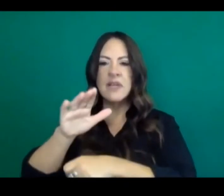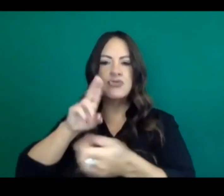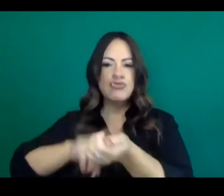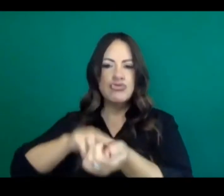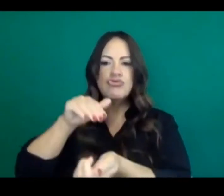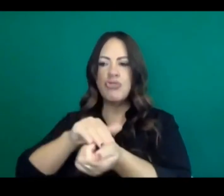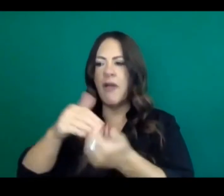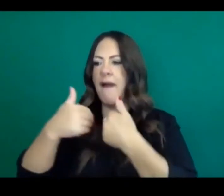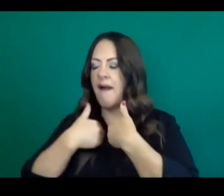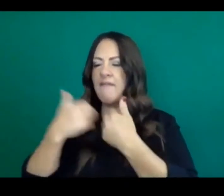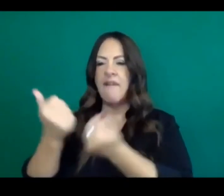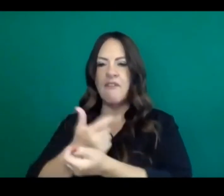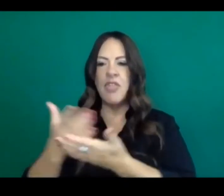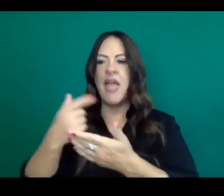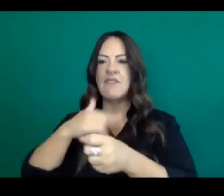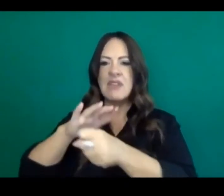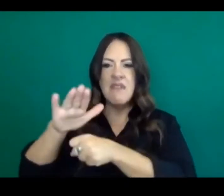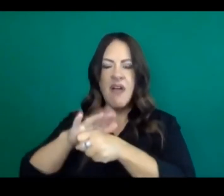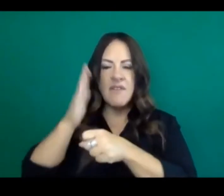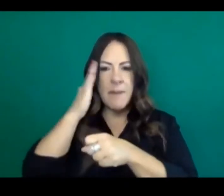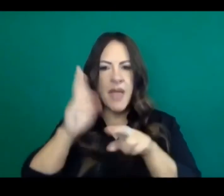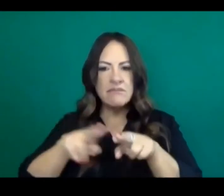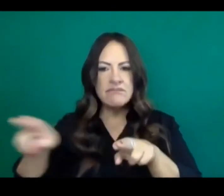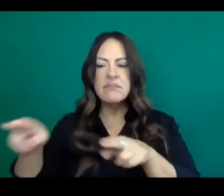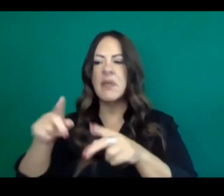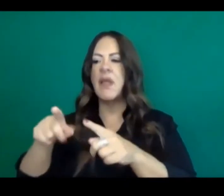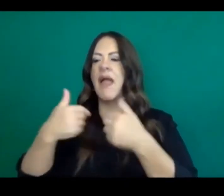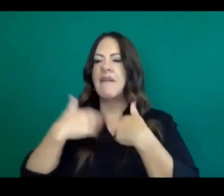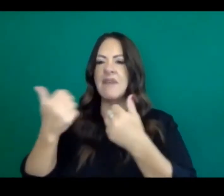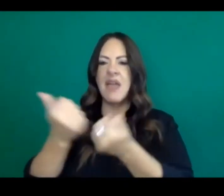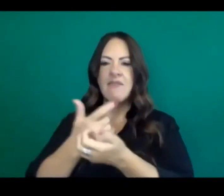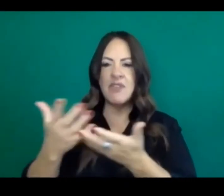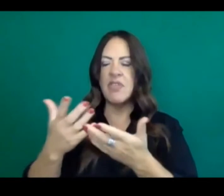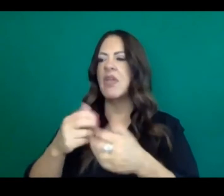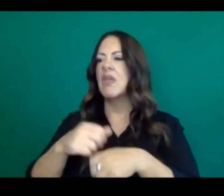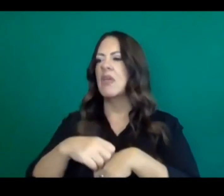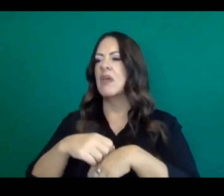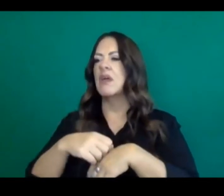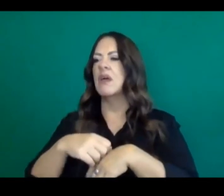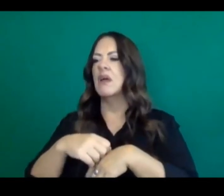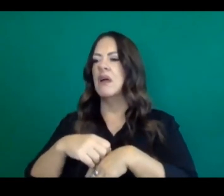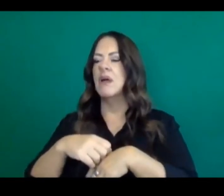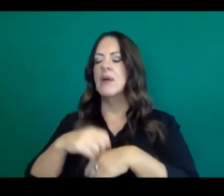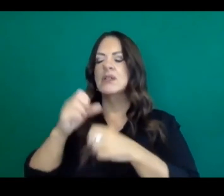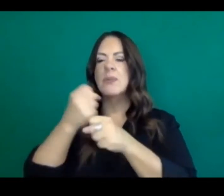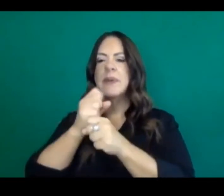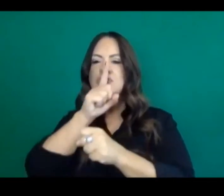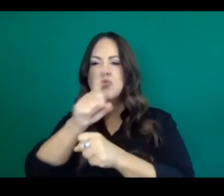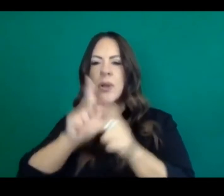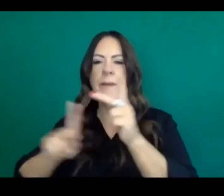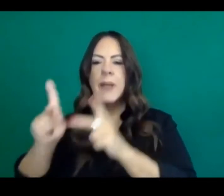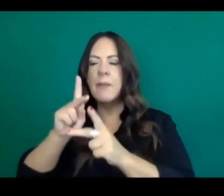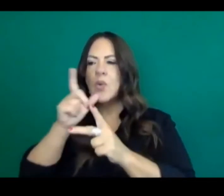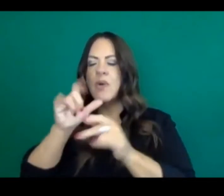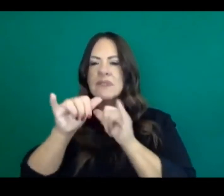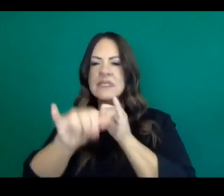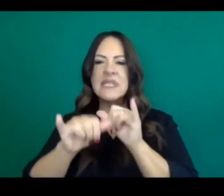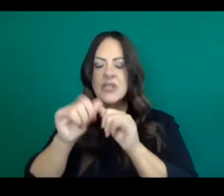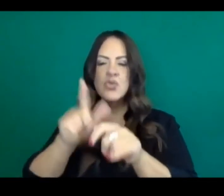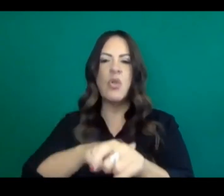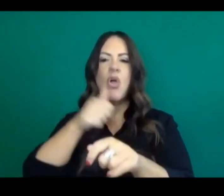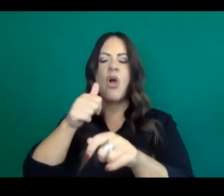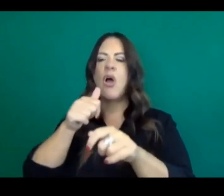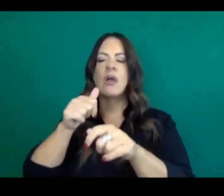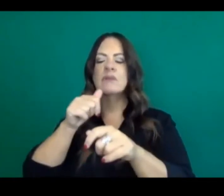they didn't need to be out of out of the hospital settings or the clinic settings longer than necessary, and to ensure that we